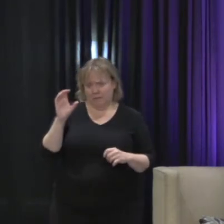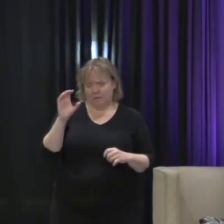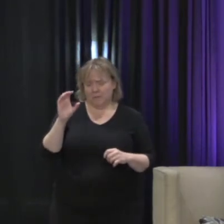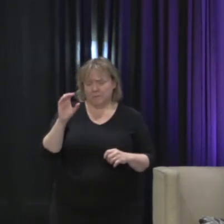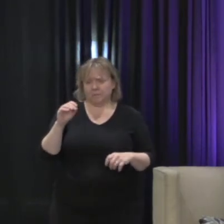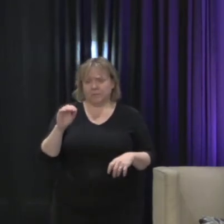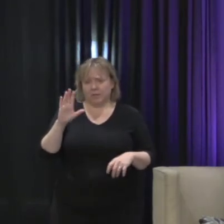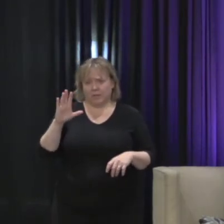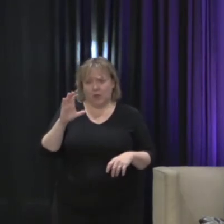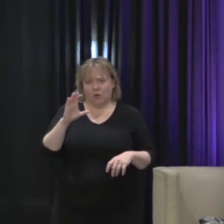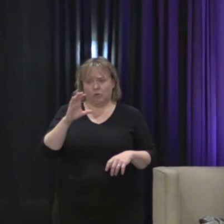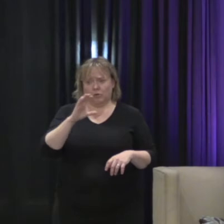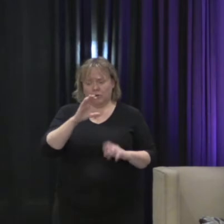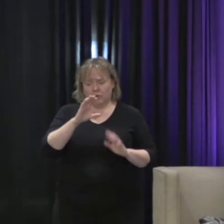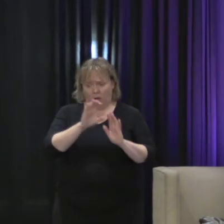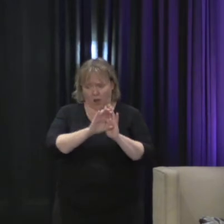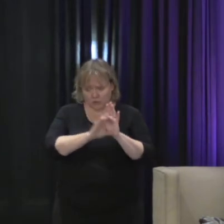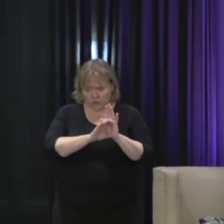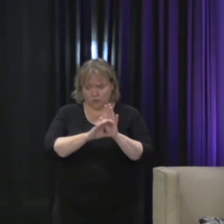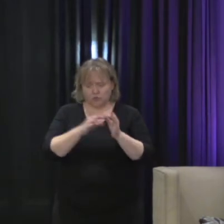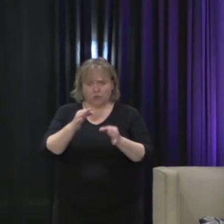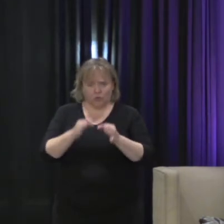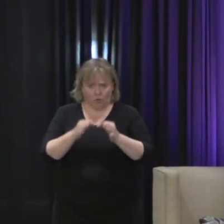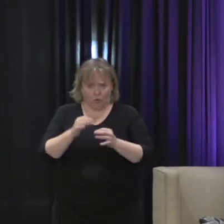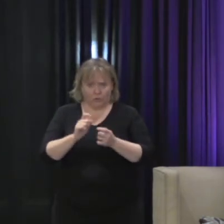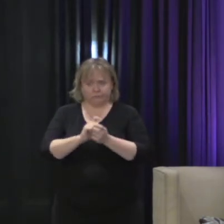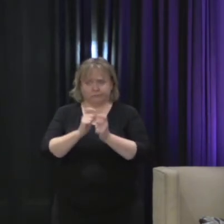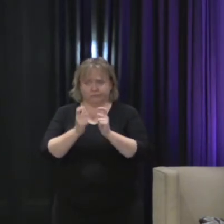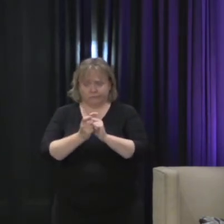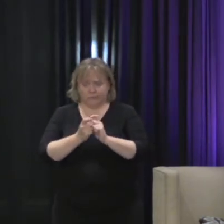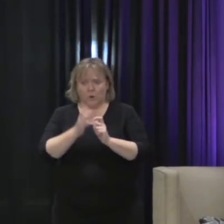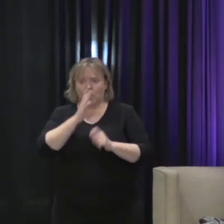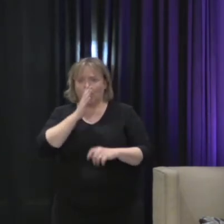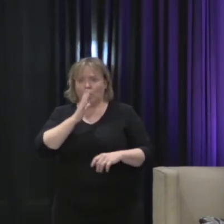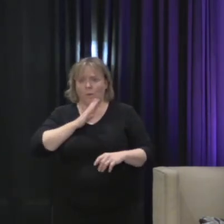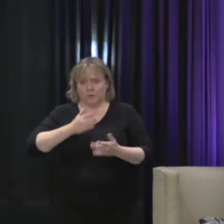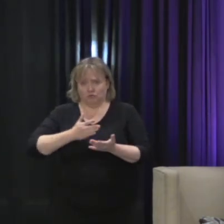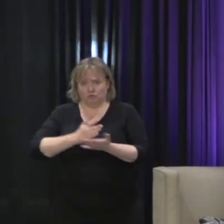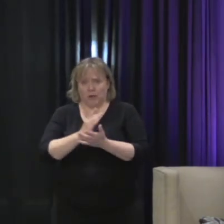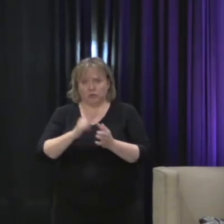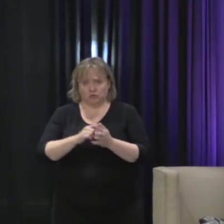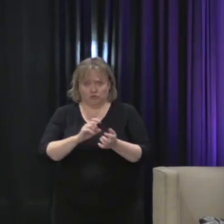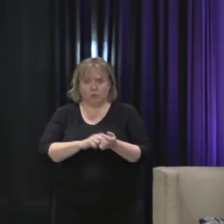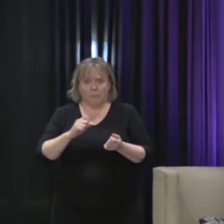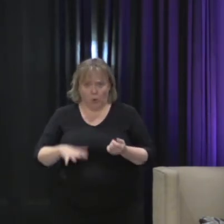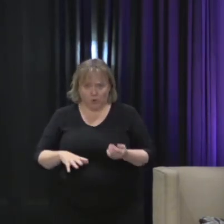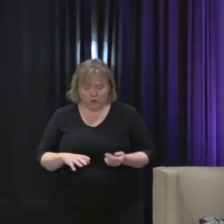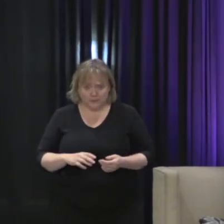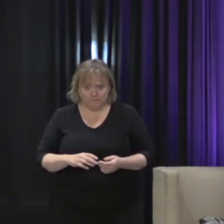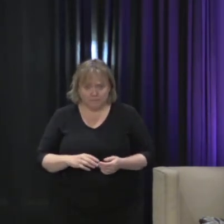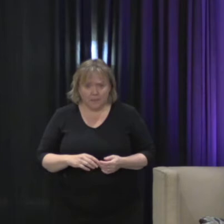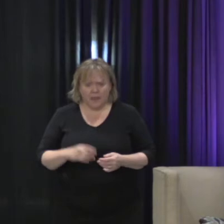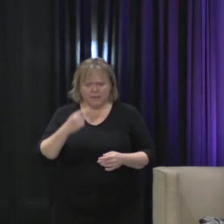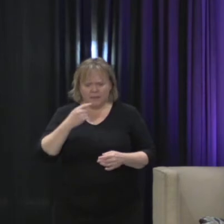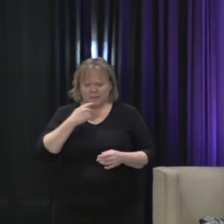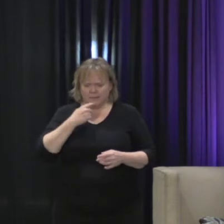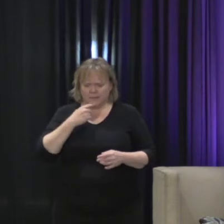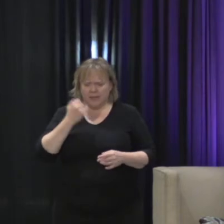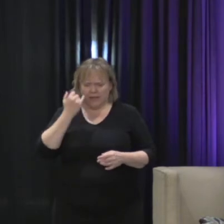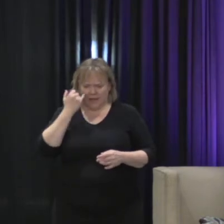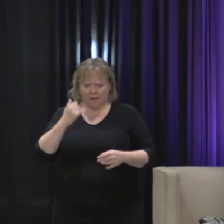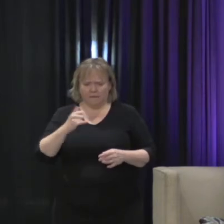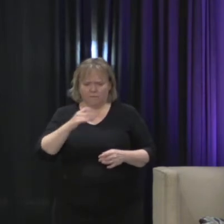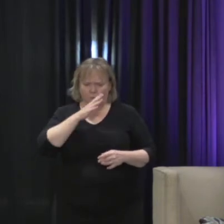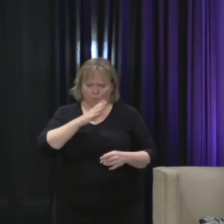on women's right to an abortion and found that, I believe, in cases of risk of life or health to the